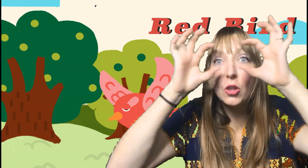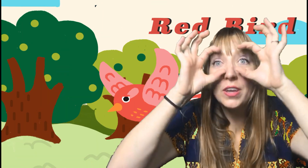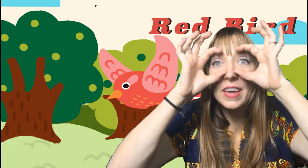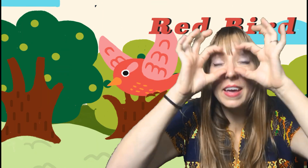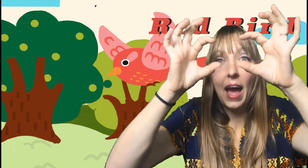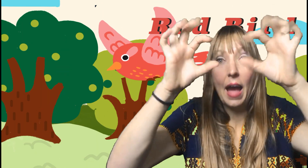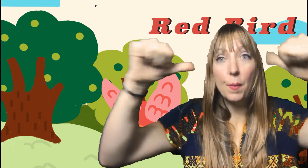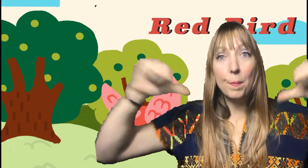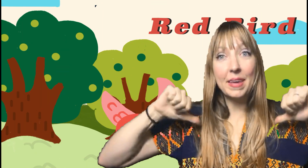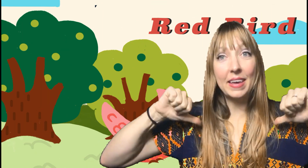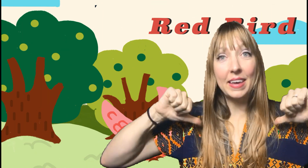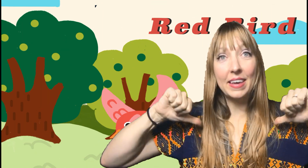looking at me